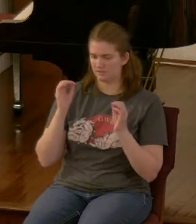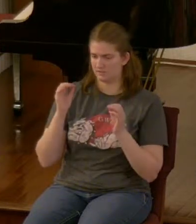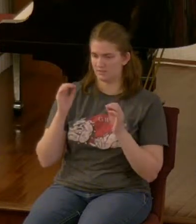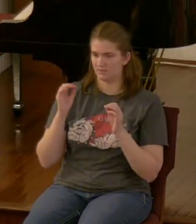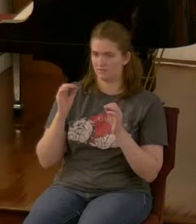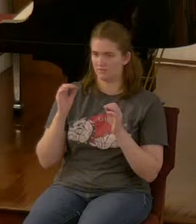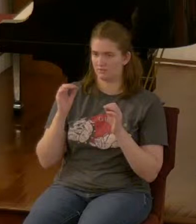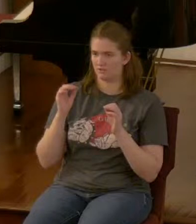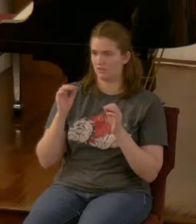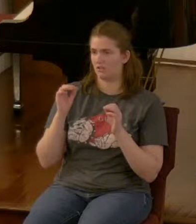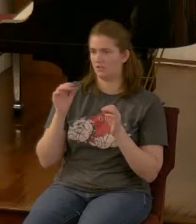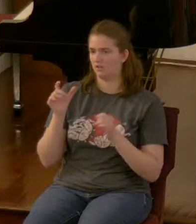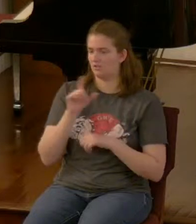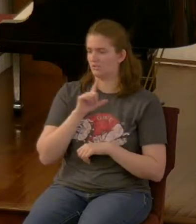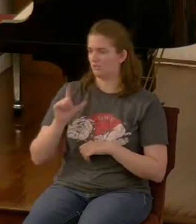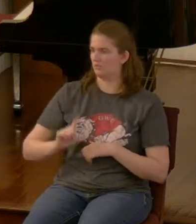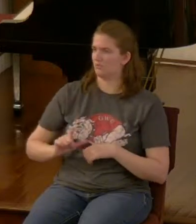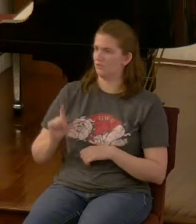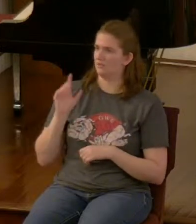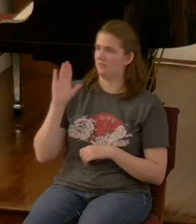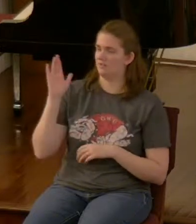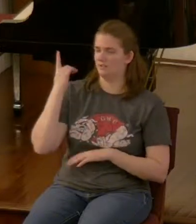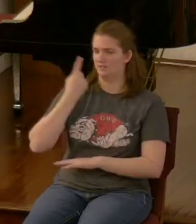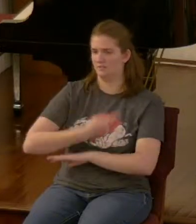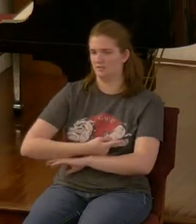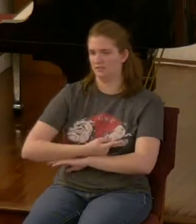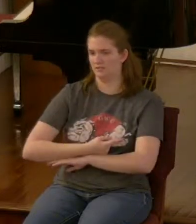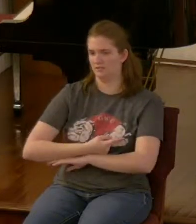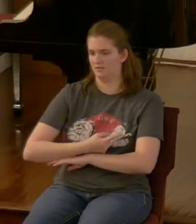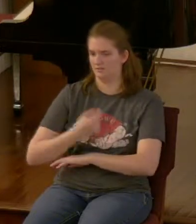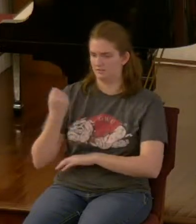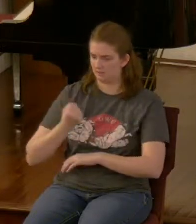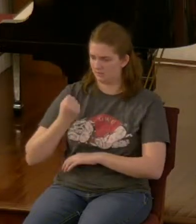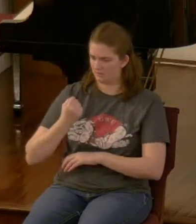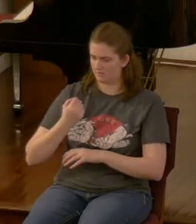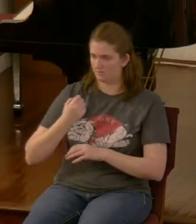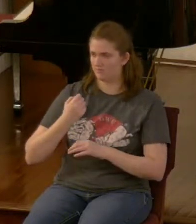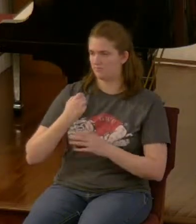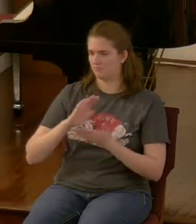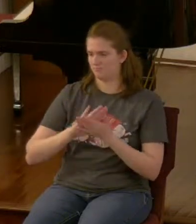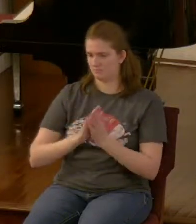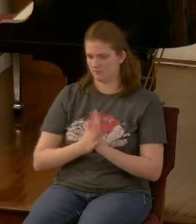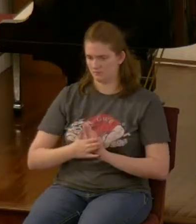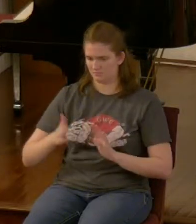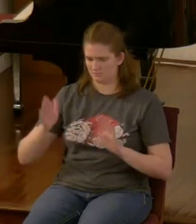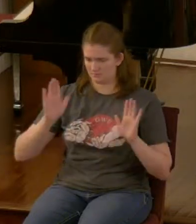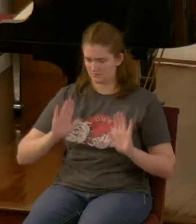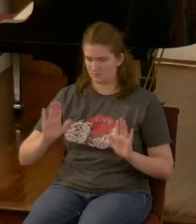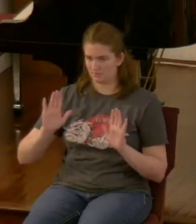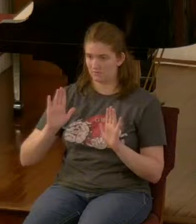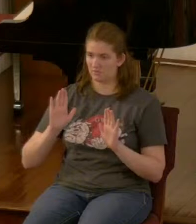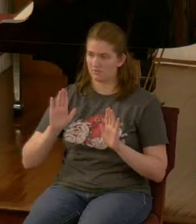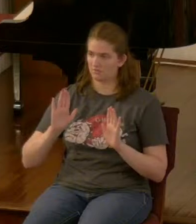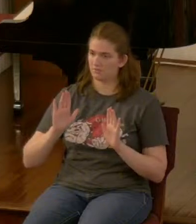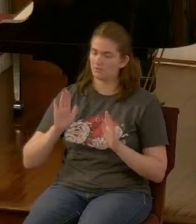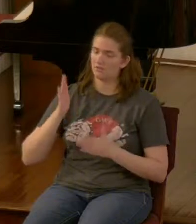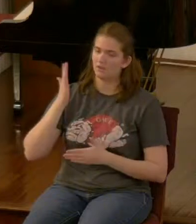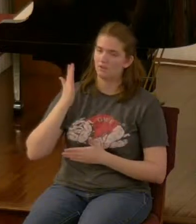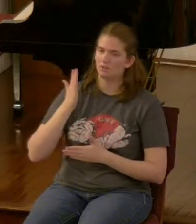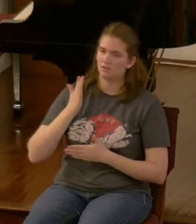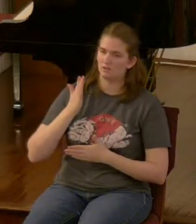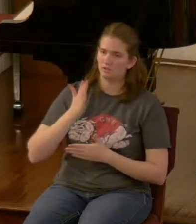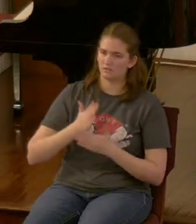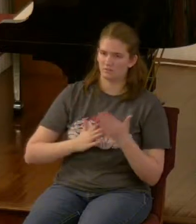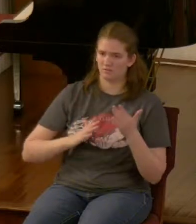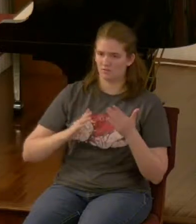Lord's day from Saturday to Sabbath day to Sunday some traditional Seventh-day Adventists therefore regard